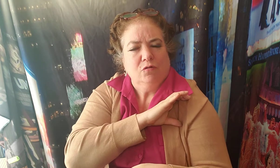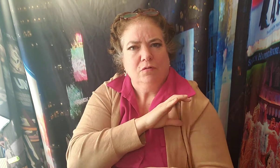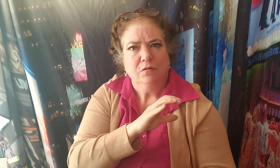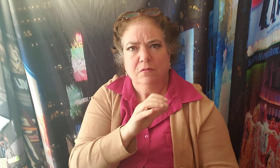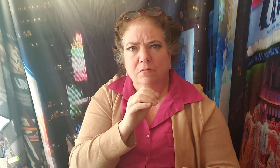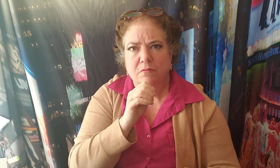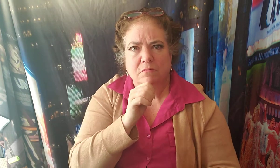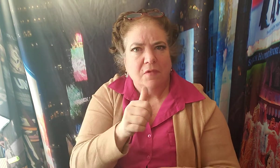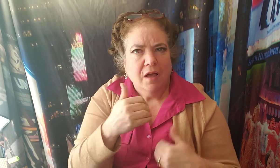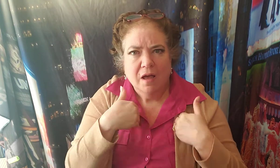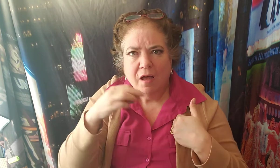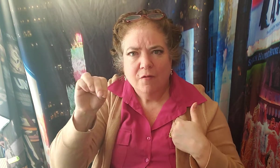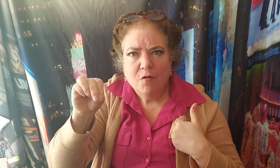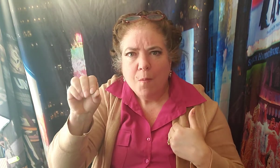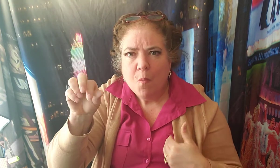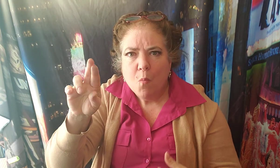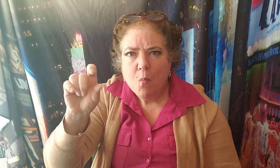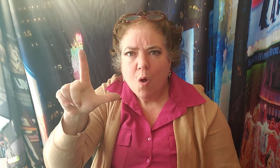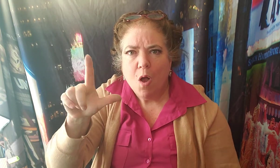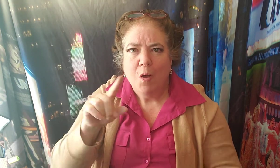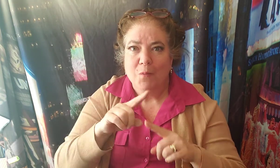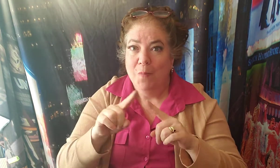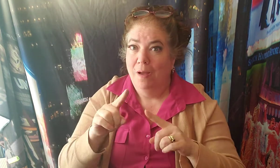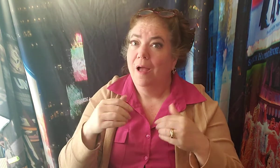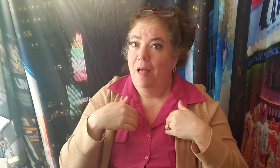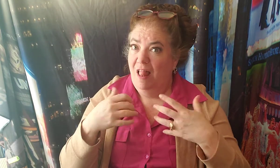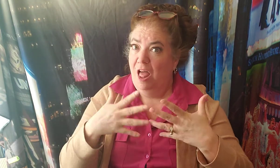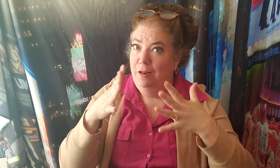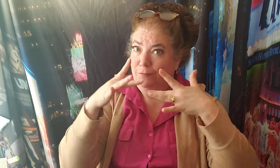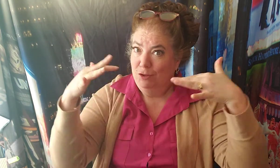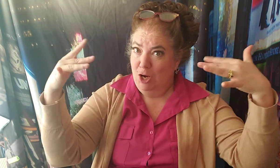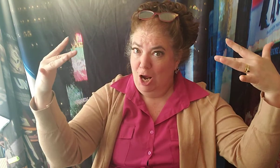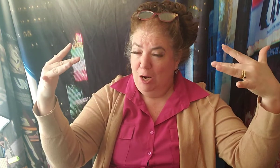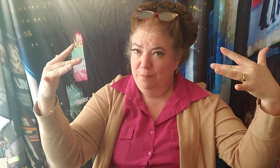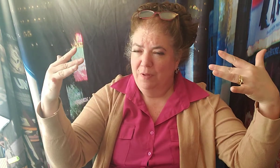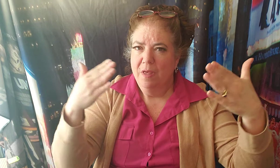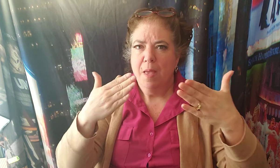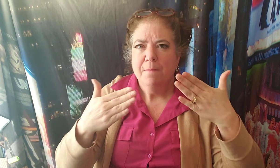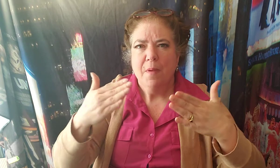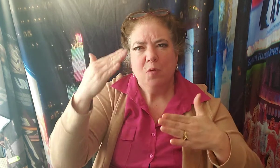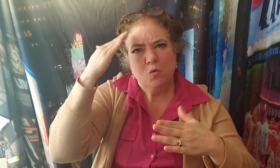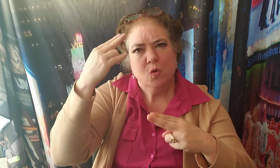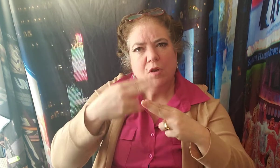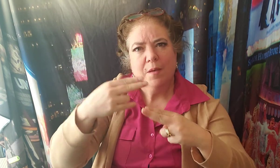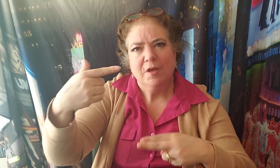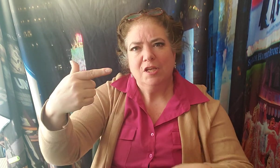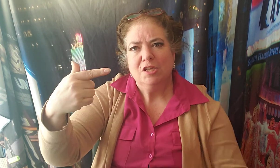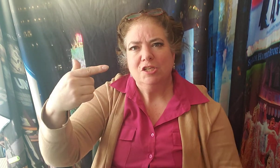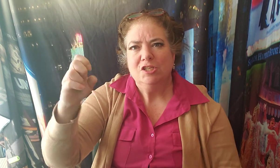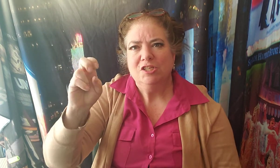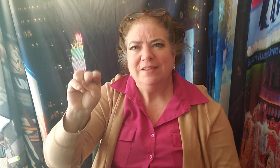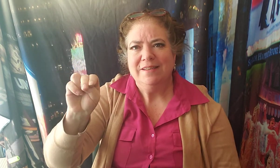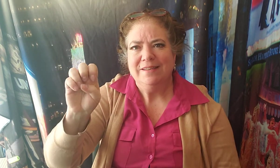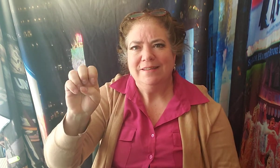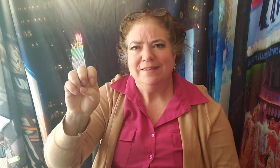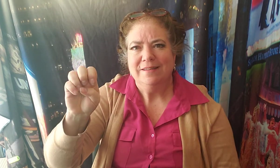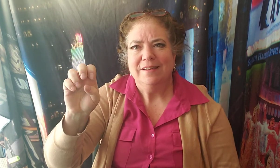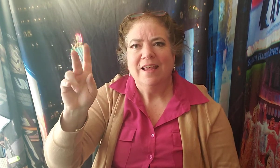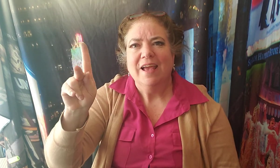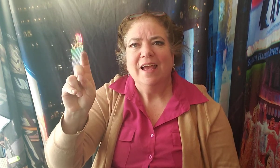may have heard of Gene Kelly Great dancer, did a lot of movie musicals This is when Gene Kelly appeared on the scene We know him